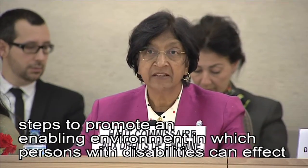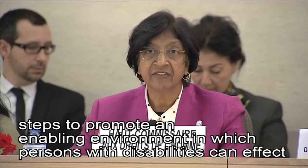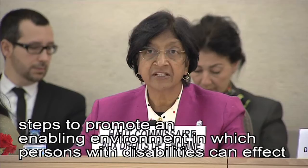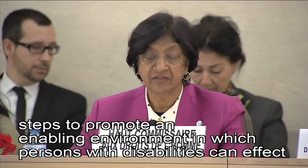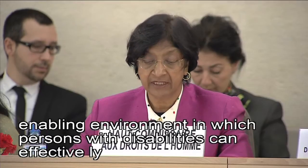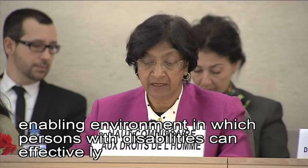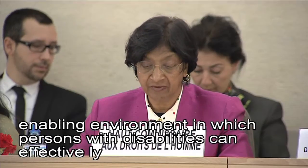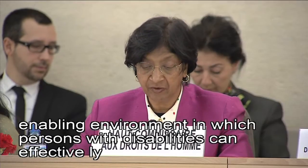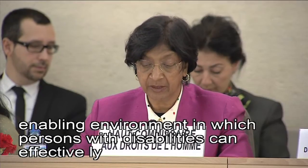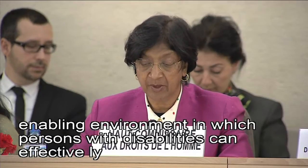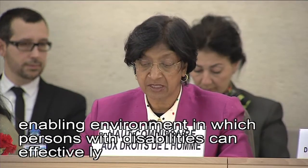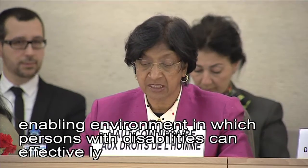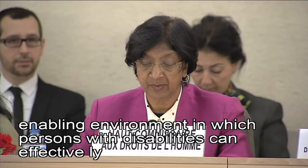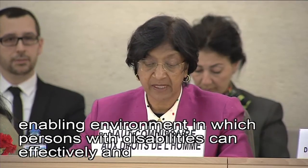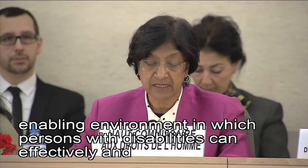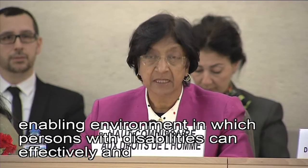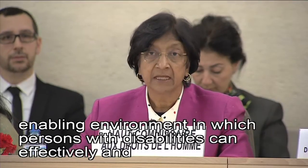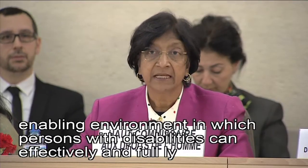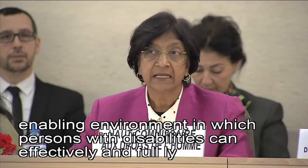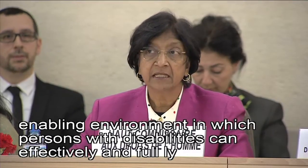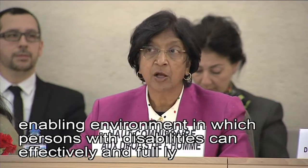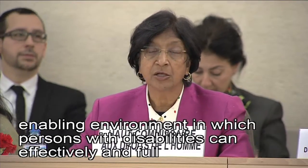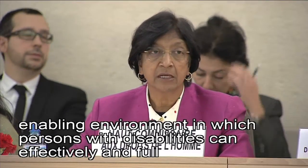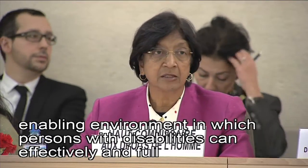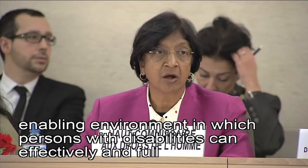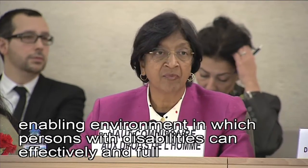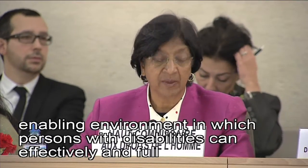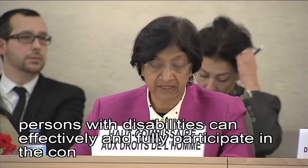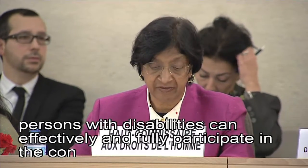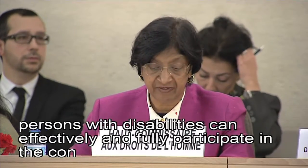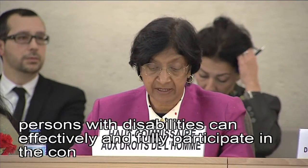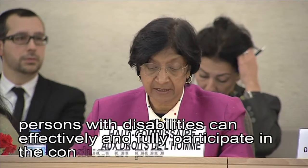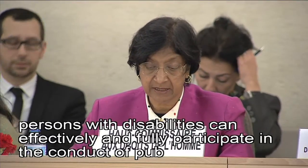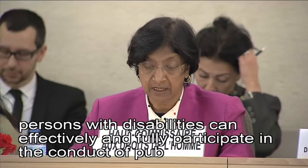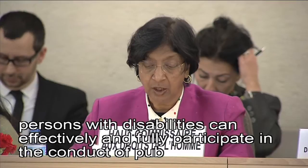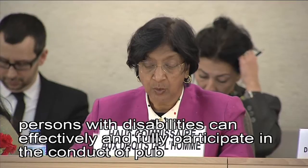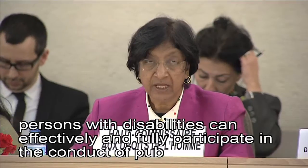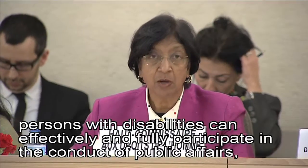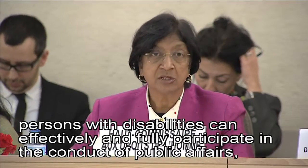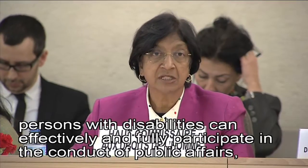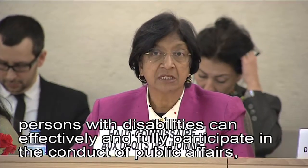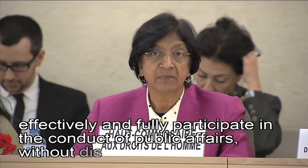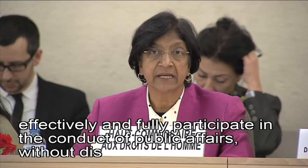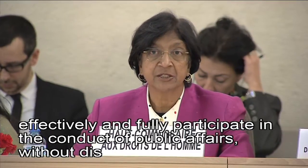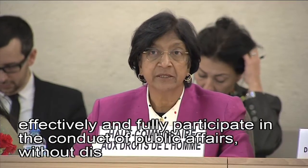effectively and fully participate in the conduct of public affairs without discrimination